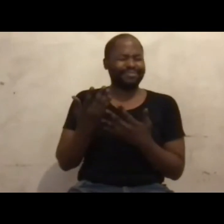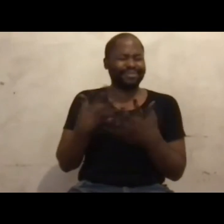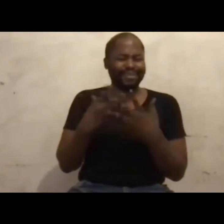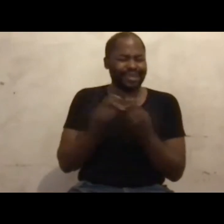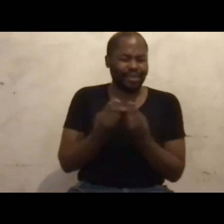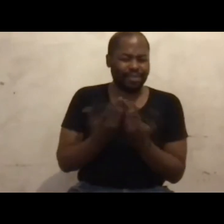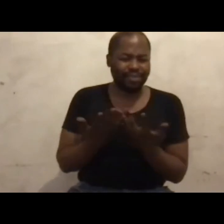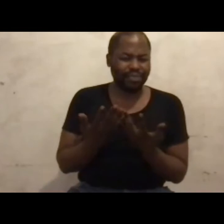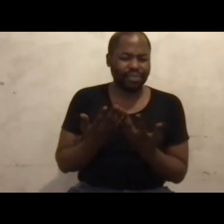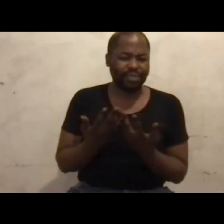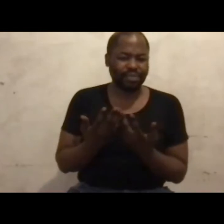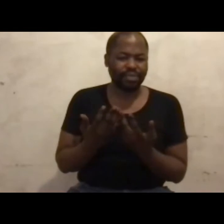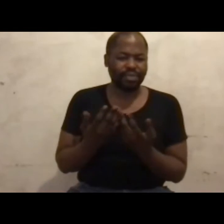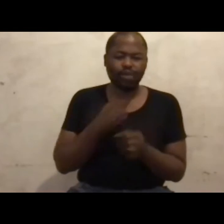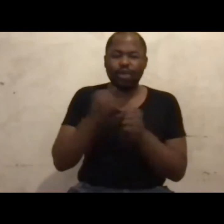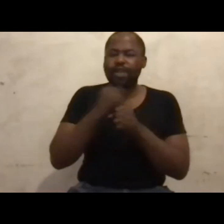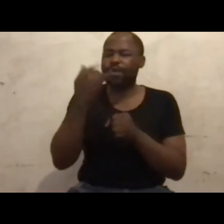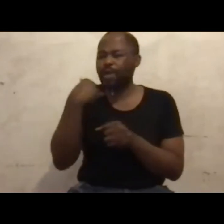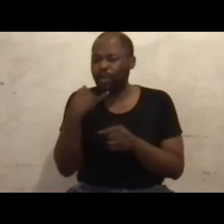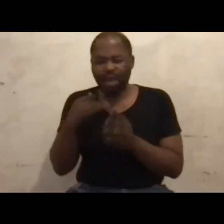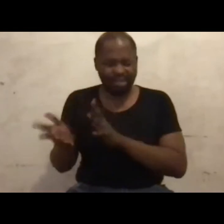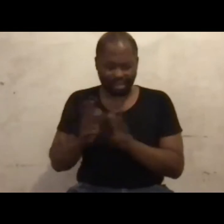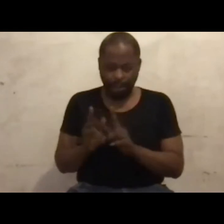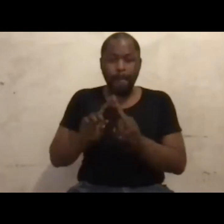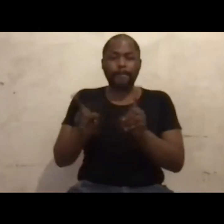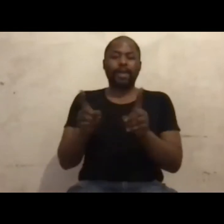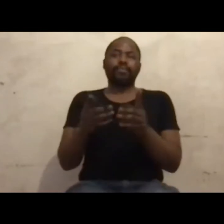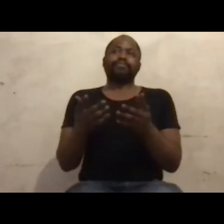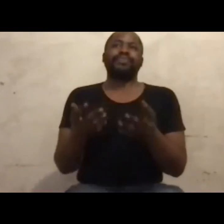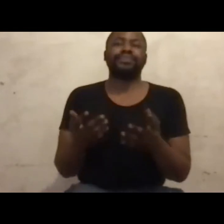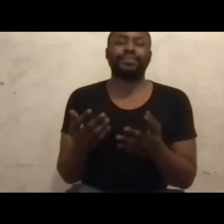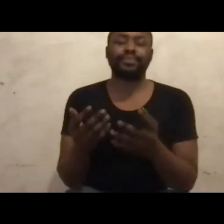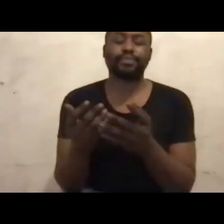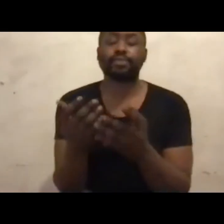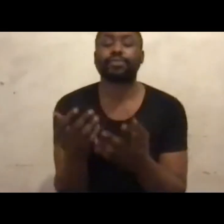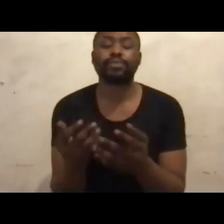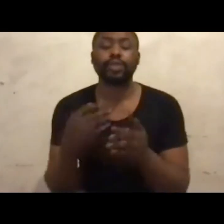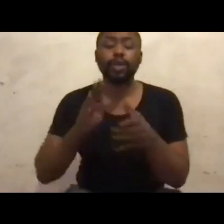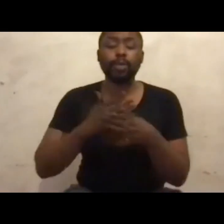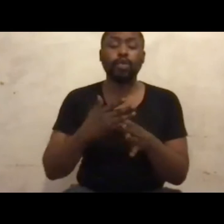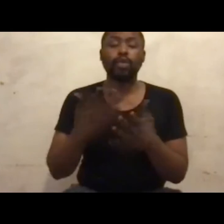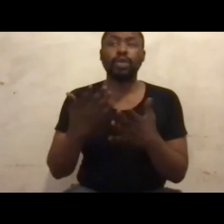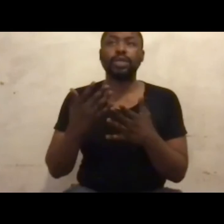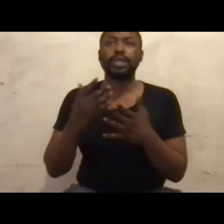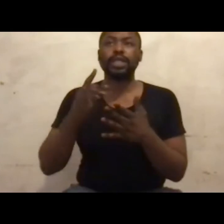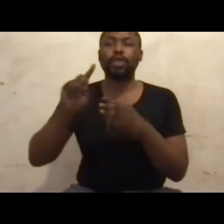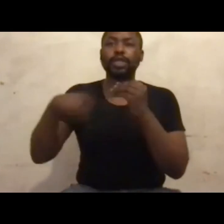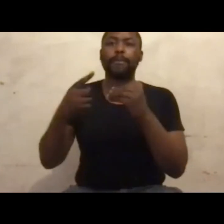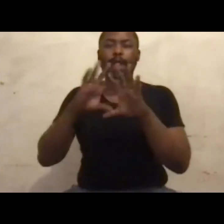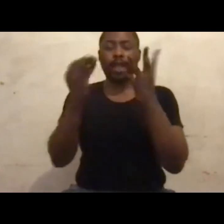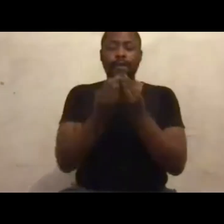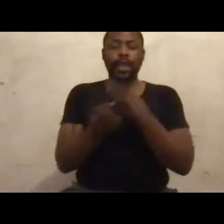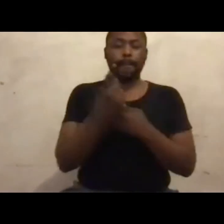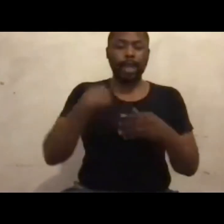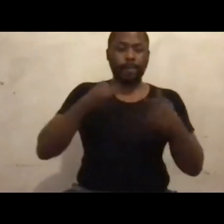You were not going to be crying and kissing anybody with wheels on the sole of my shoes because it was about the philosophy of my life and how I go about